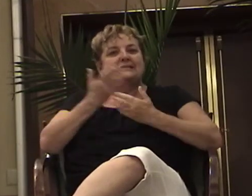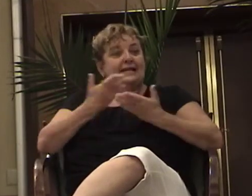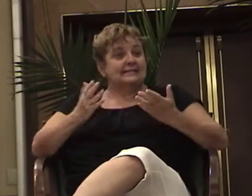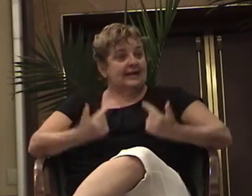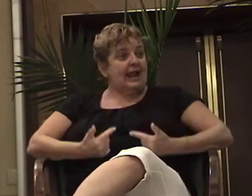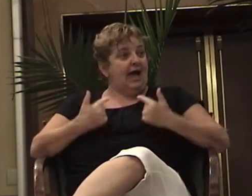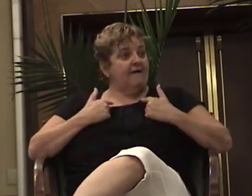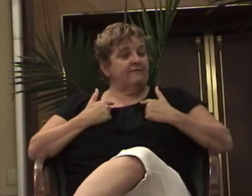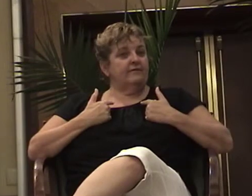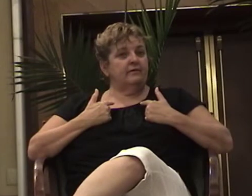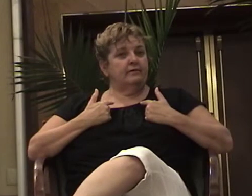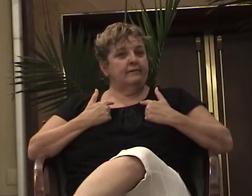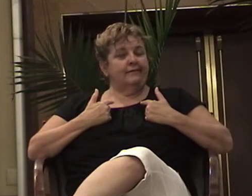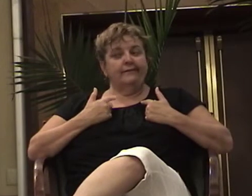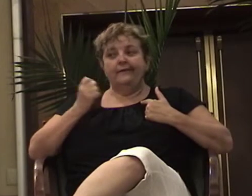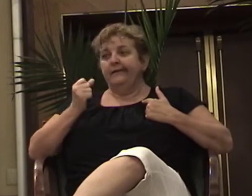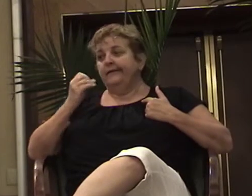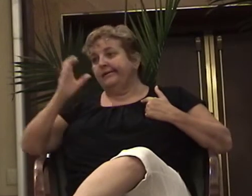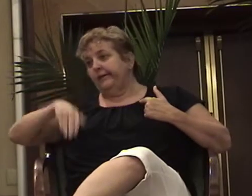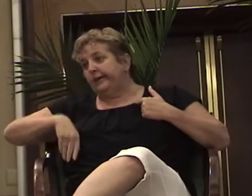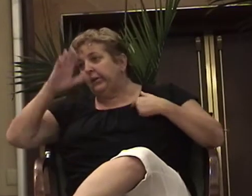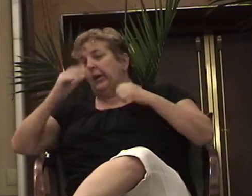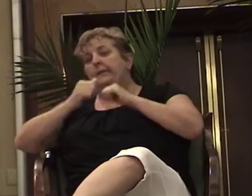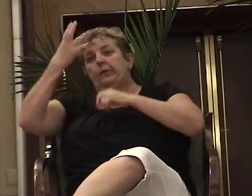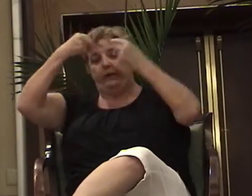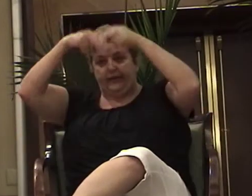the nuns. I got a flaming red afro.